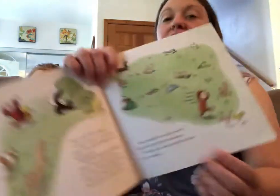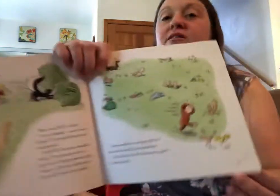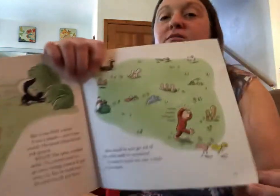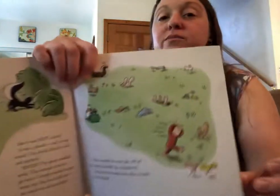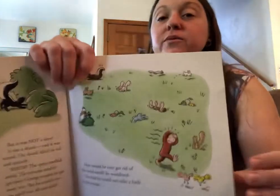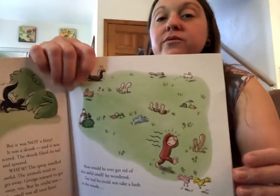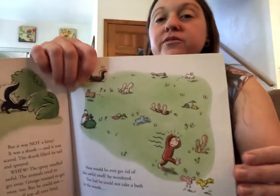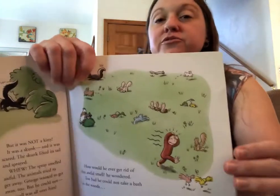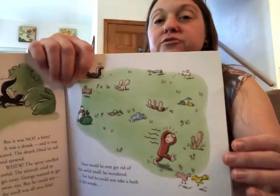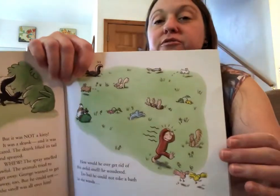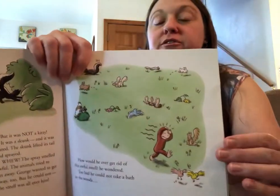Poor George.